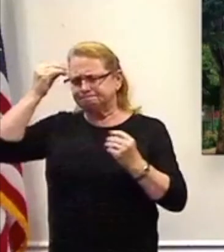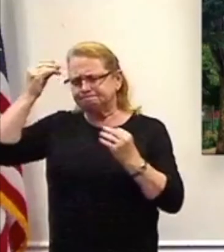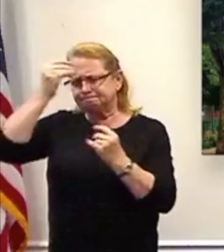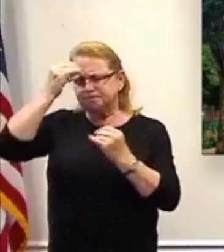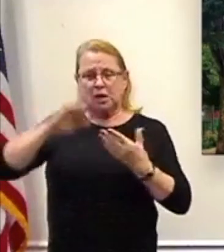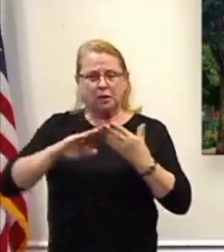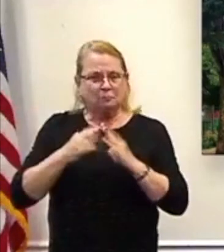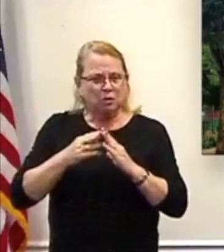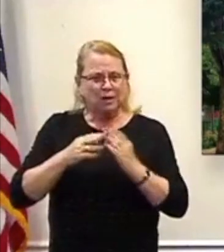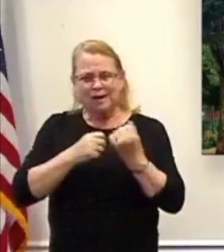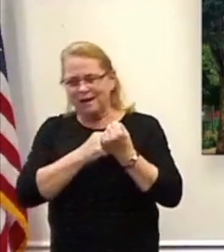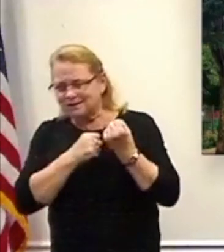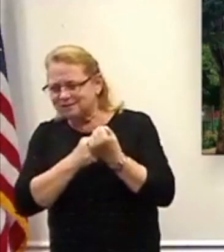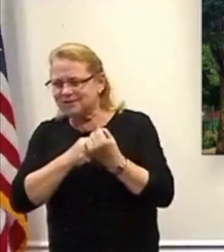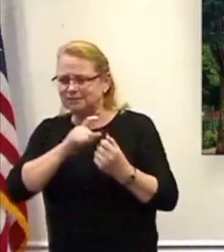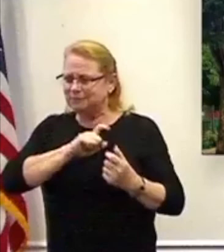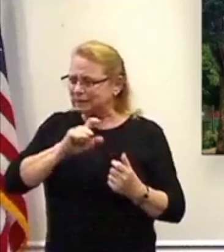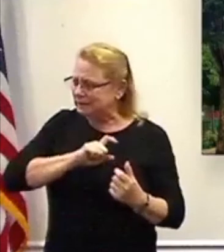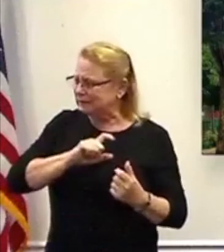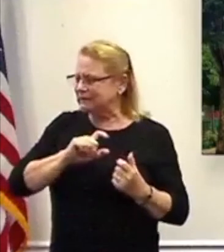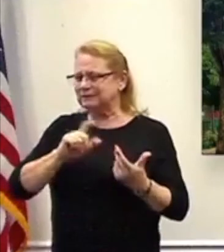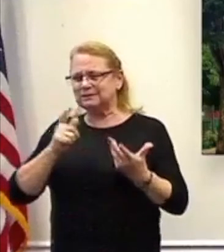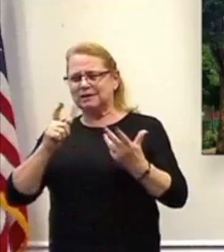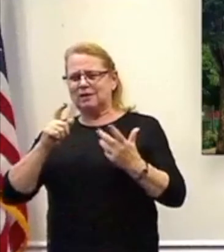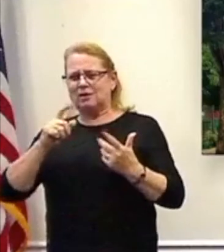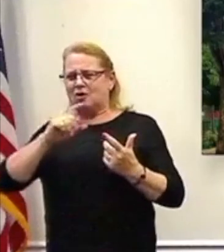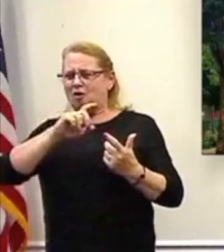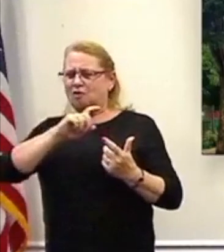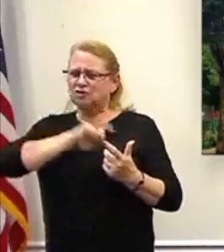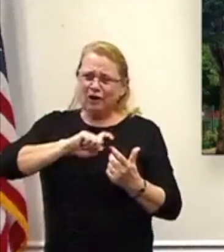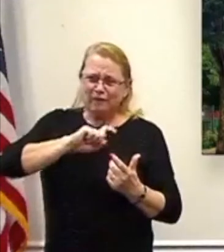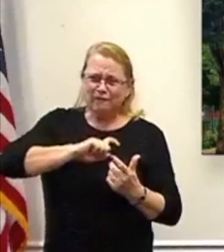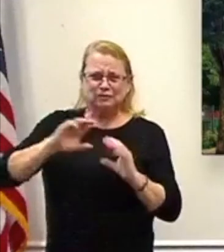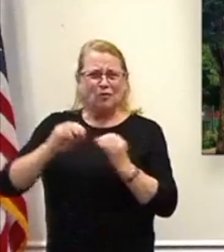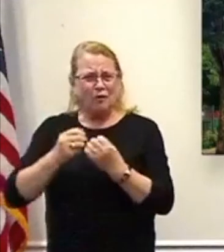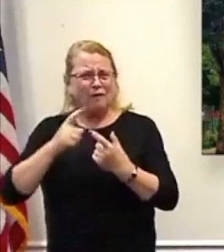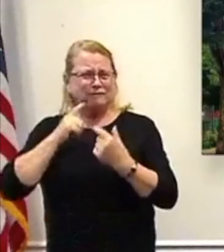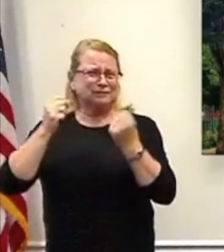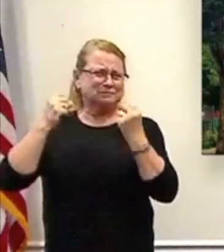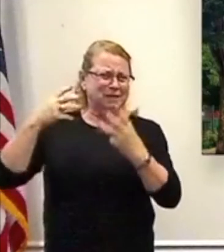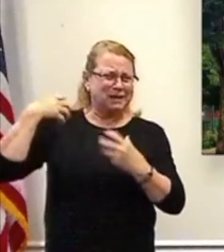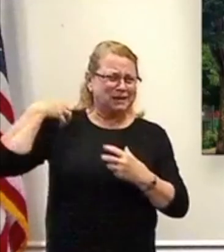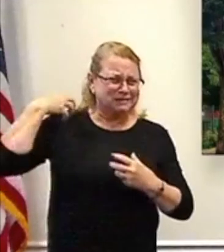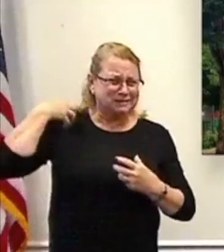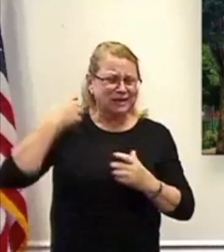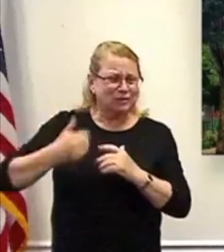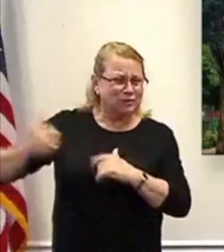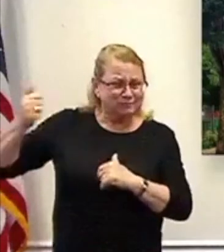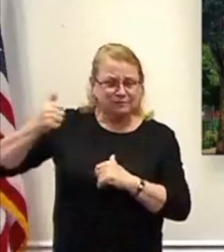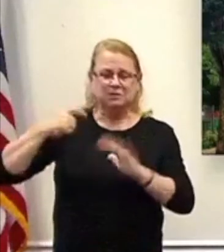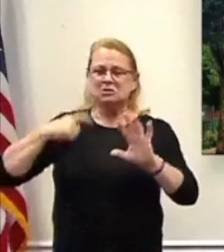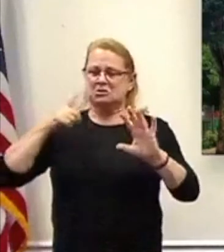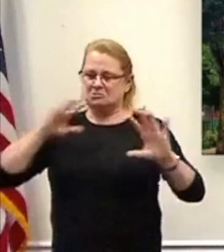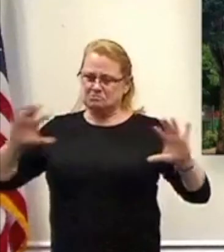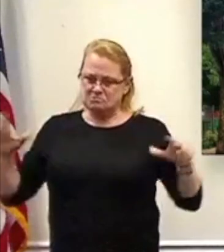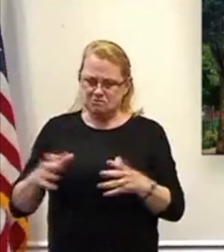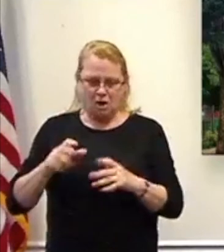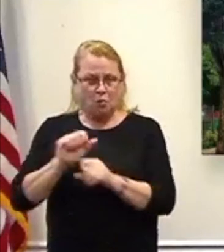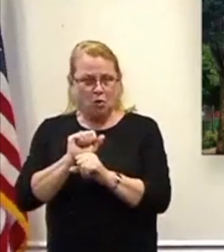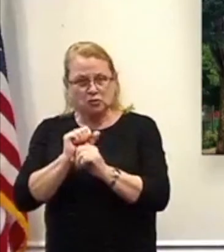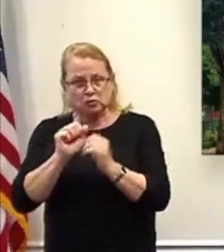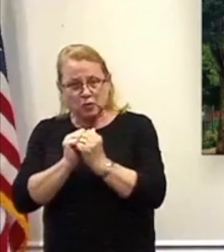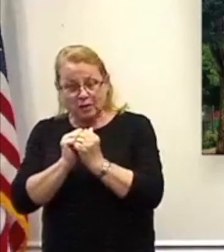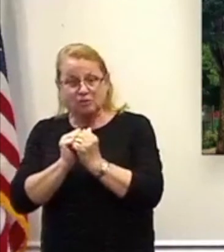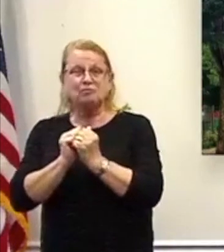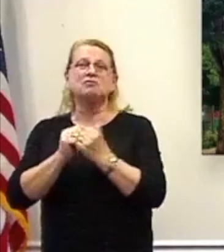activists, police agencies, law enforcement, police officers, sheriff's office, working together to address the issues of community